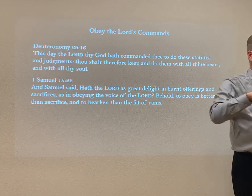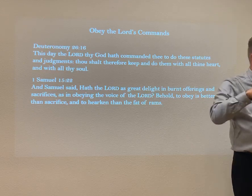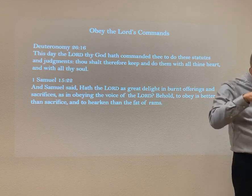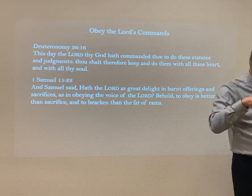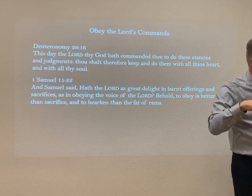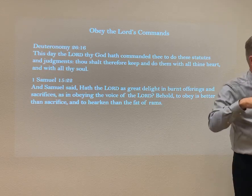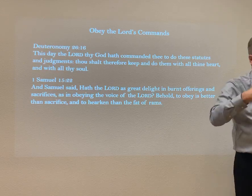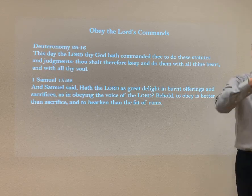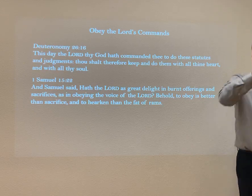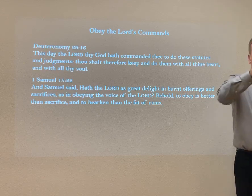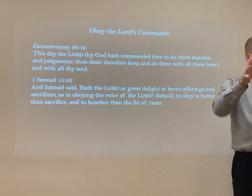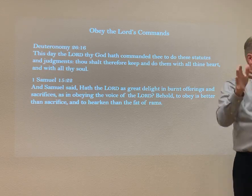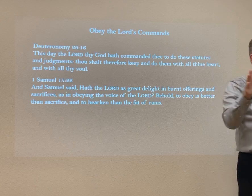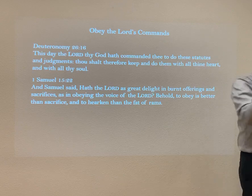way because it's a promised land. Anyways.